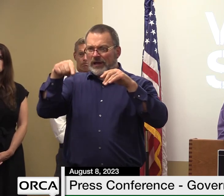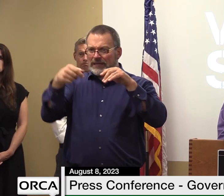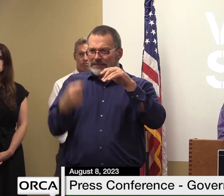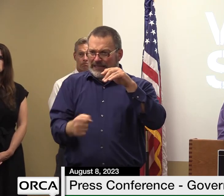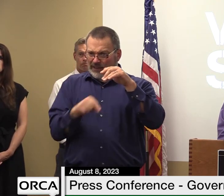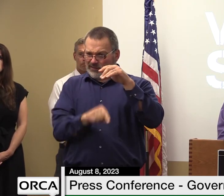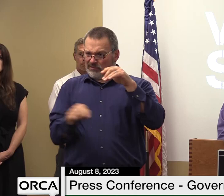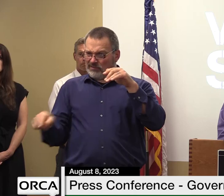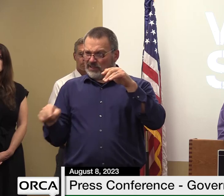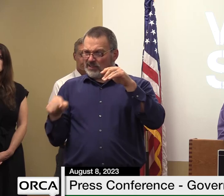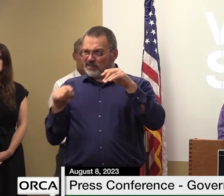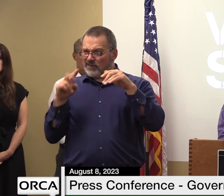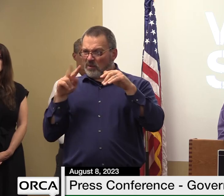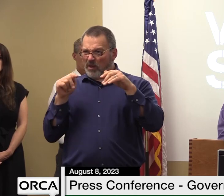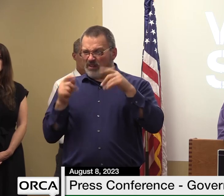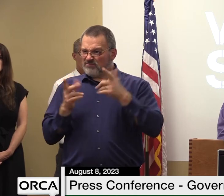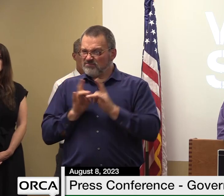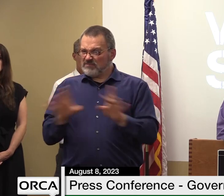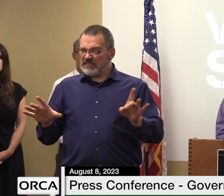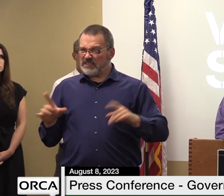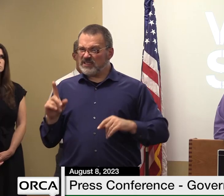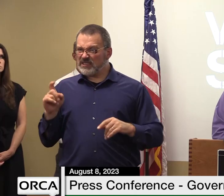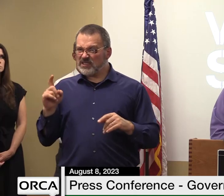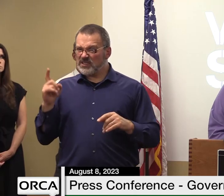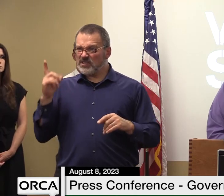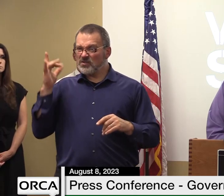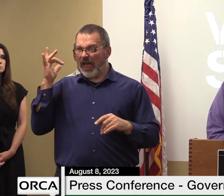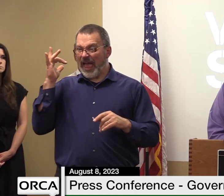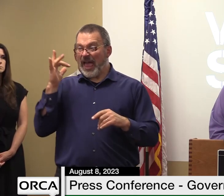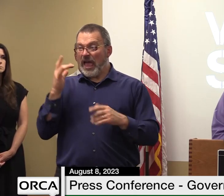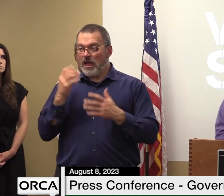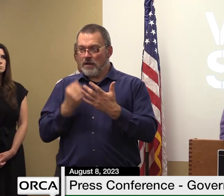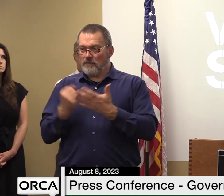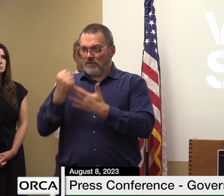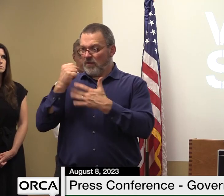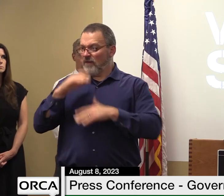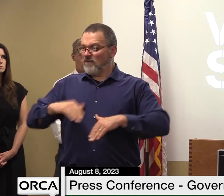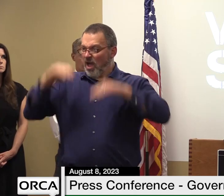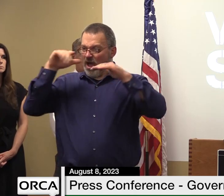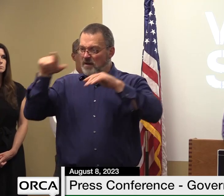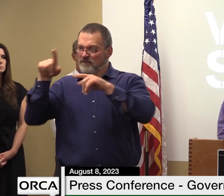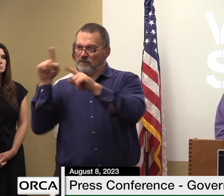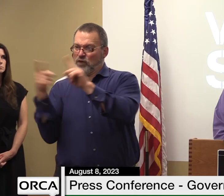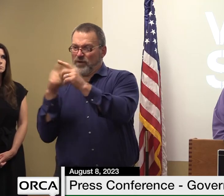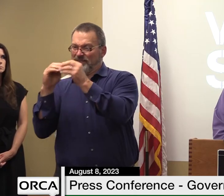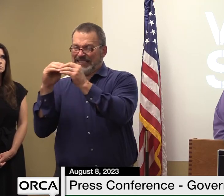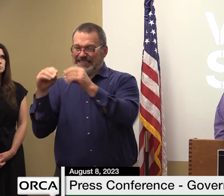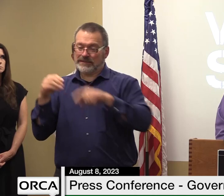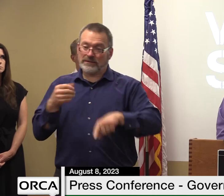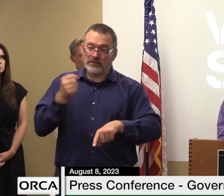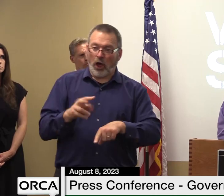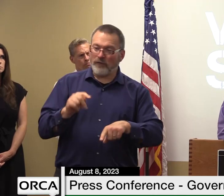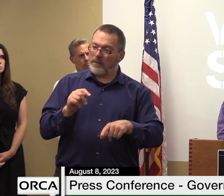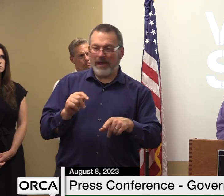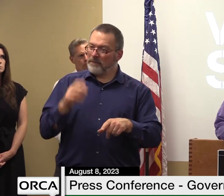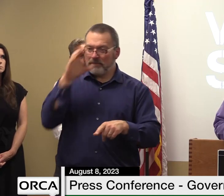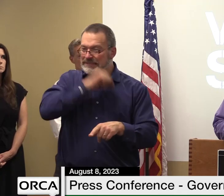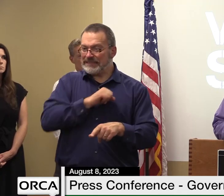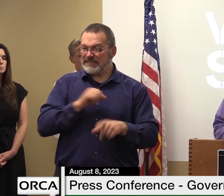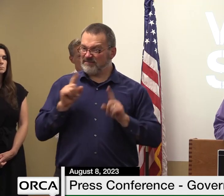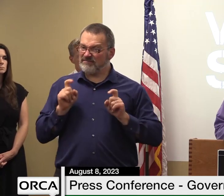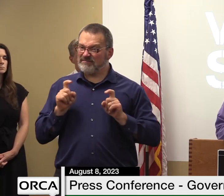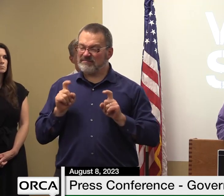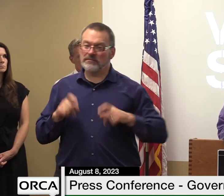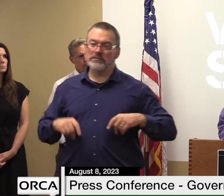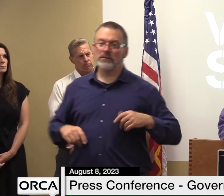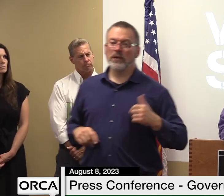lose out on on arpa funds that might have been coming their way if not for the flood i think that